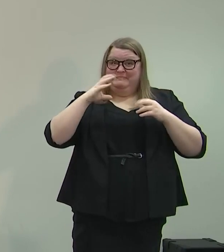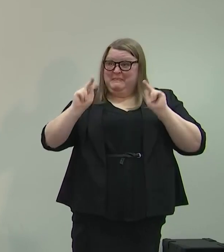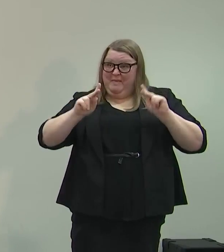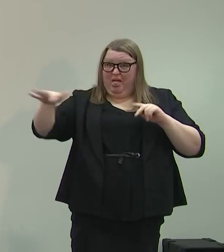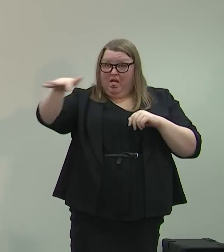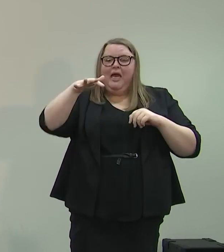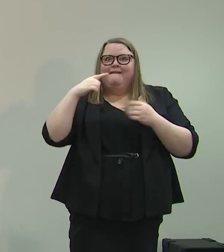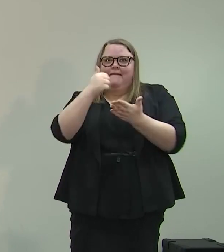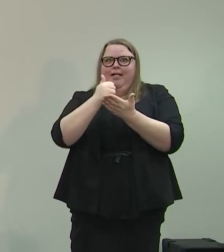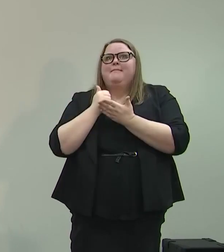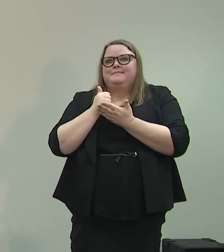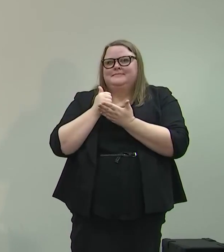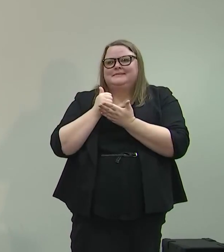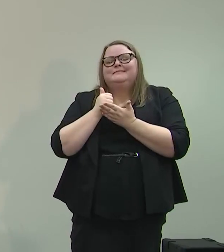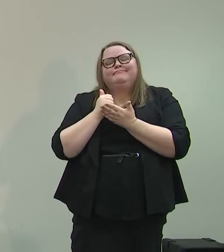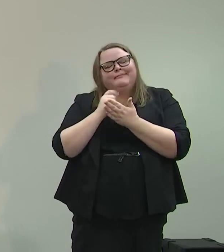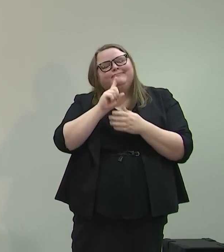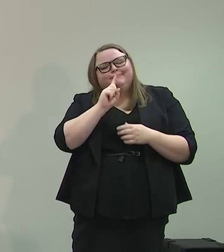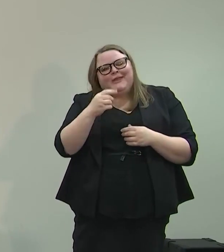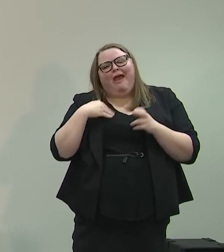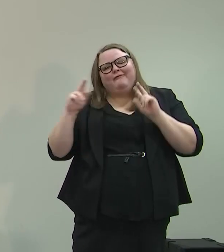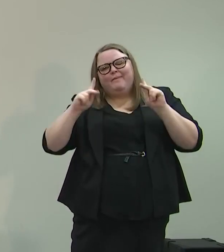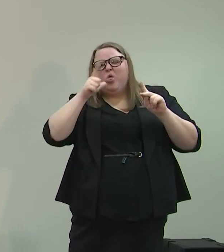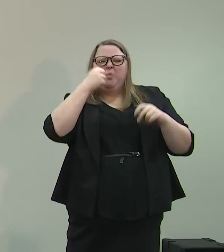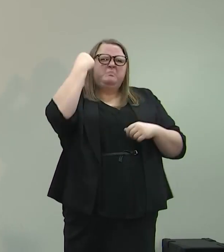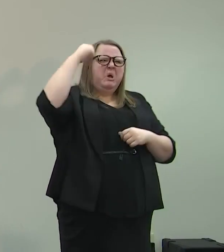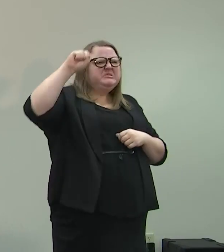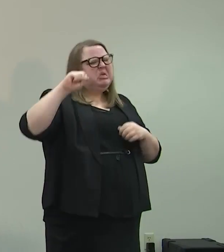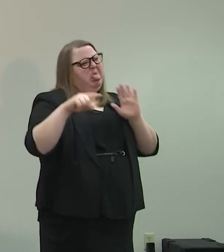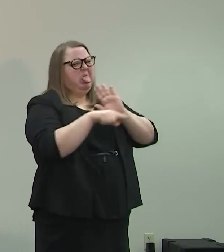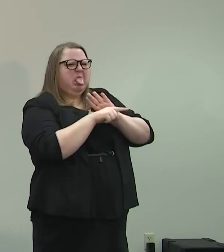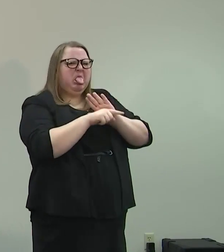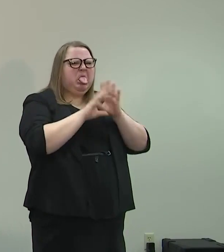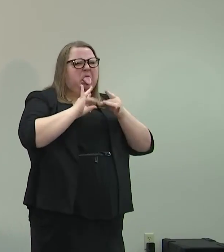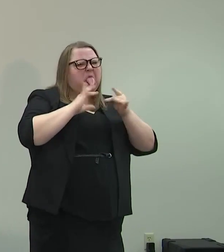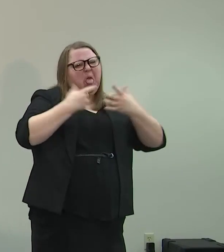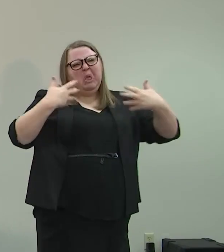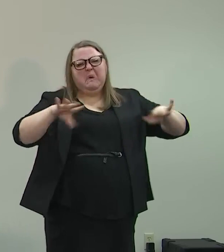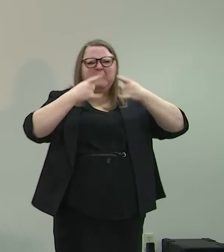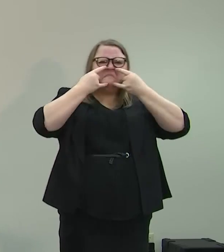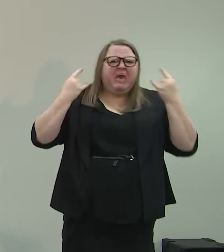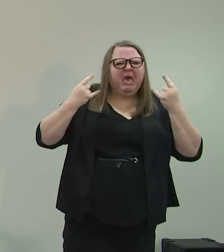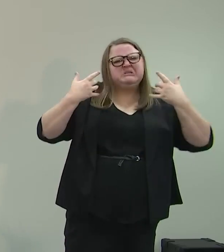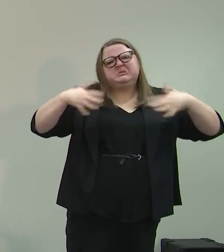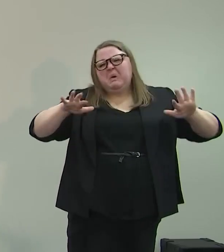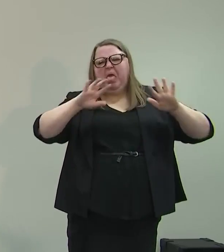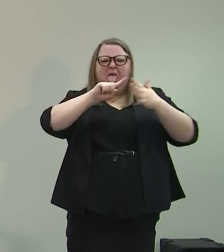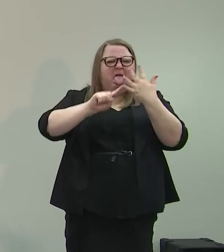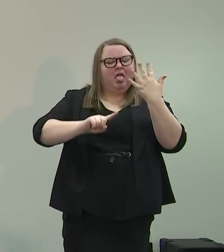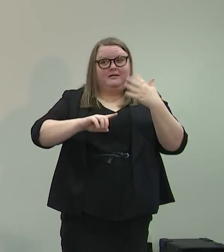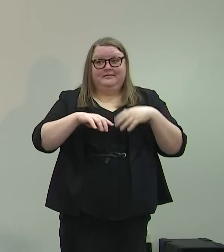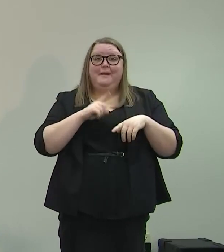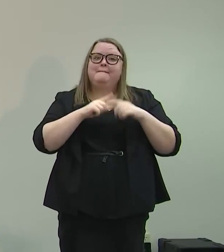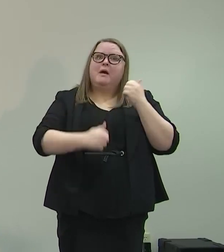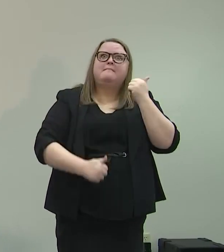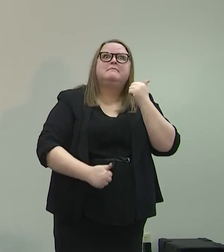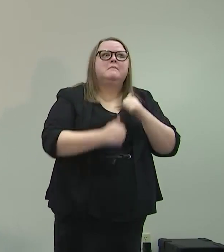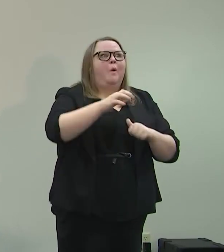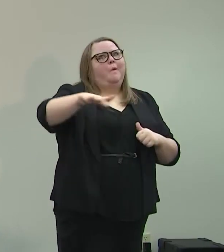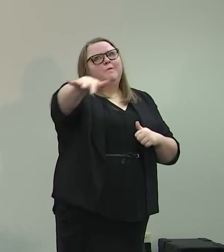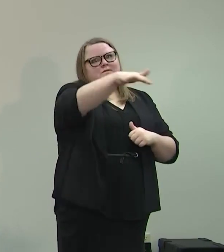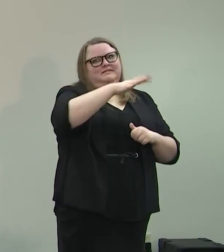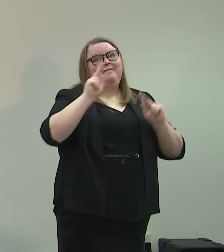Certainly, there's naysayers out there that protest and don't want to wear a mask and object to this and that, but the vast, vast majority